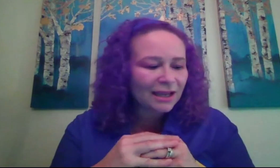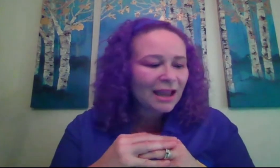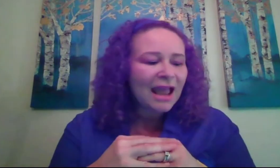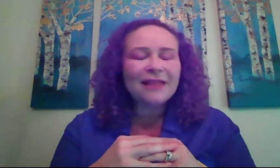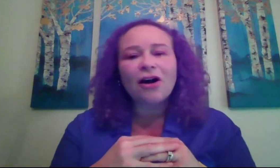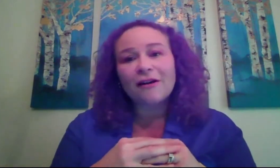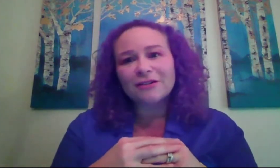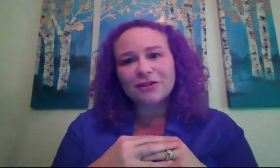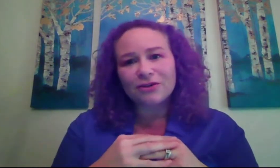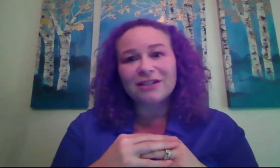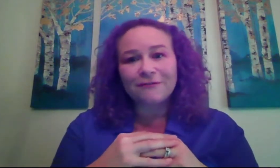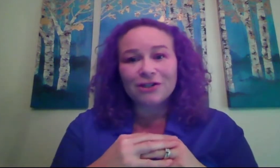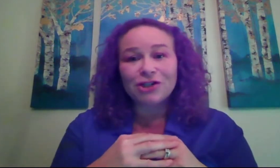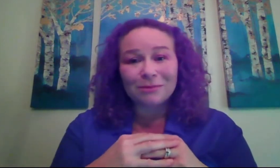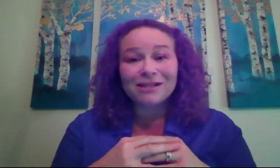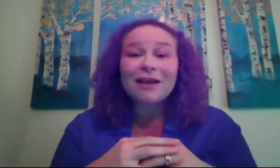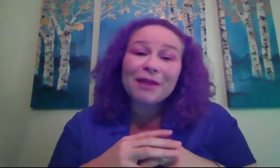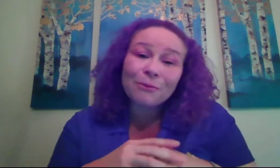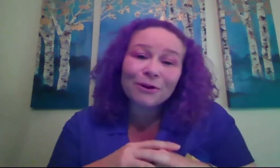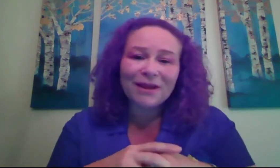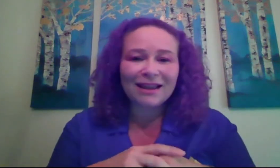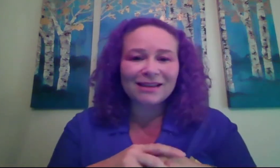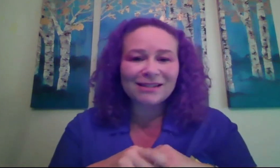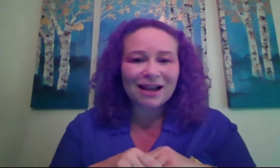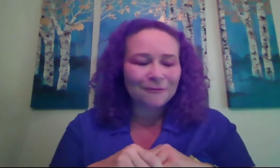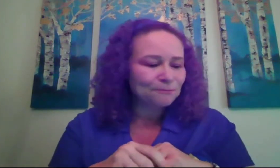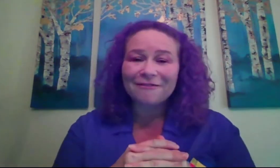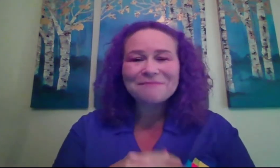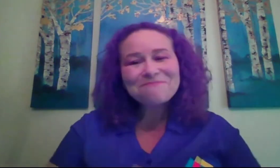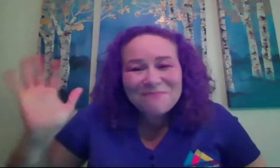and also the different jobs that work with ASL. Bye!